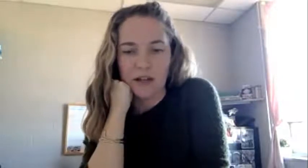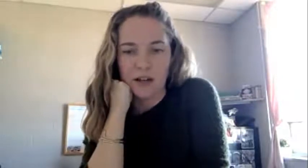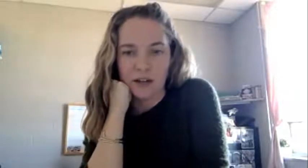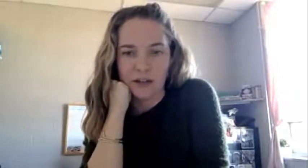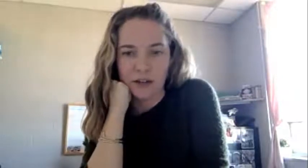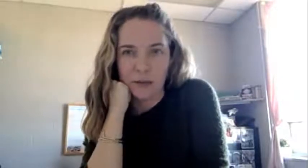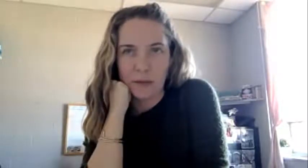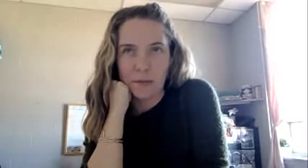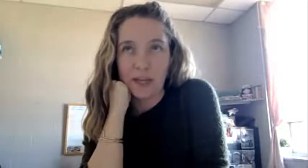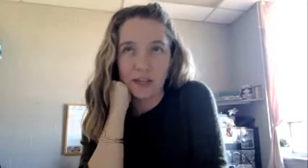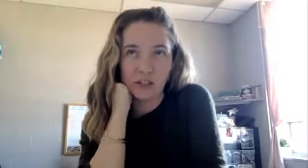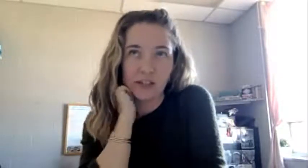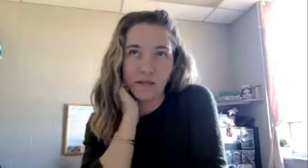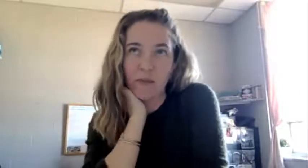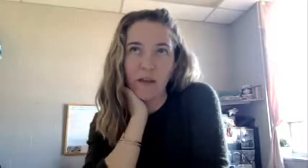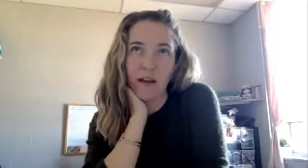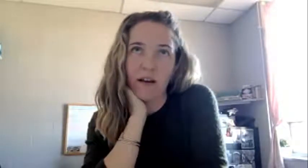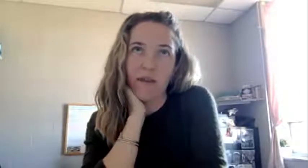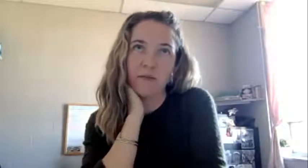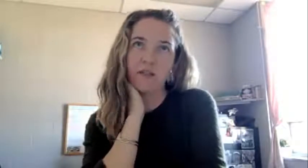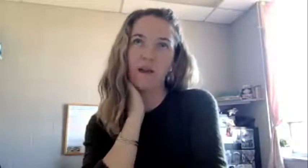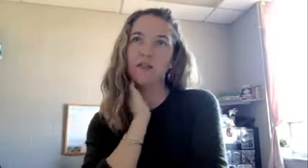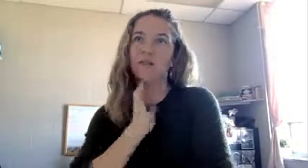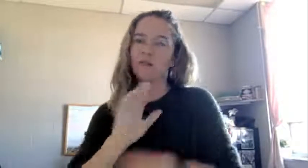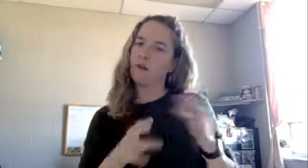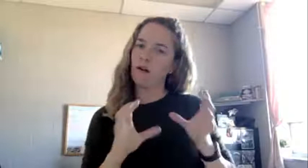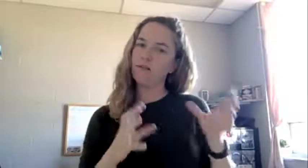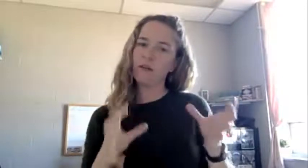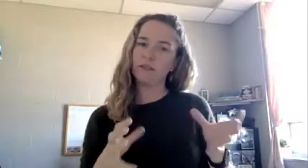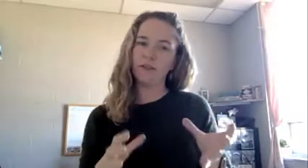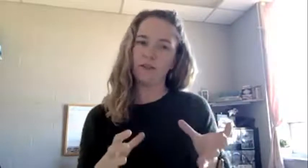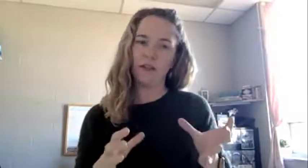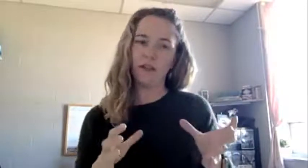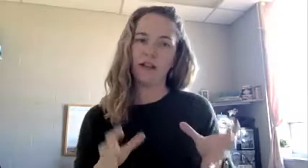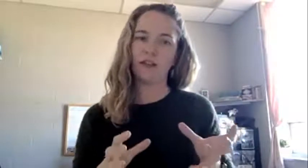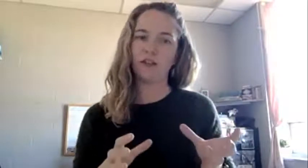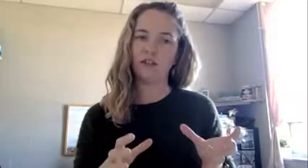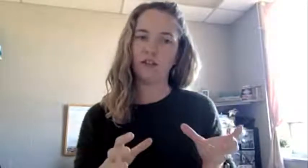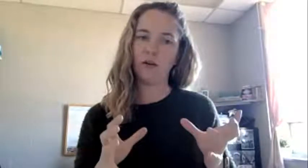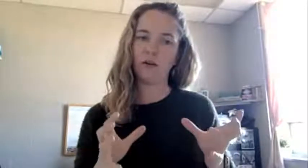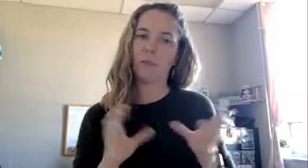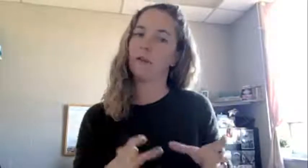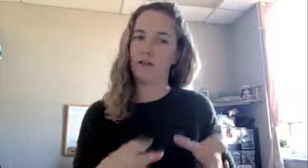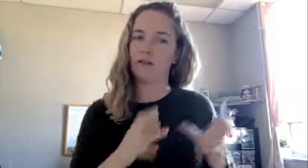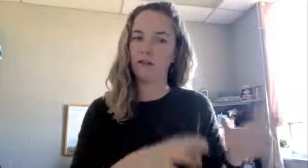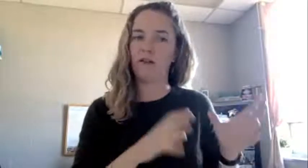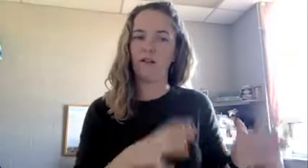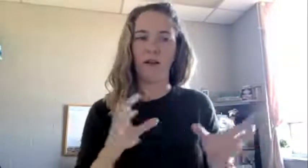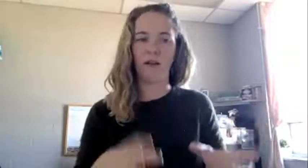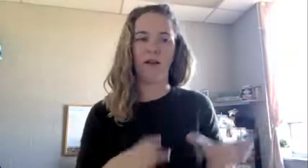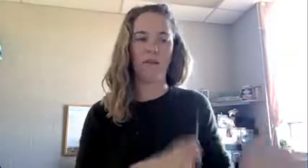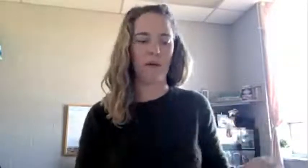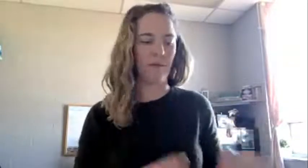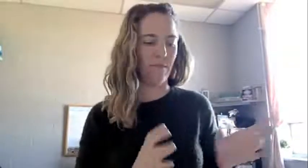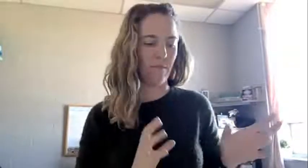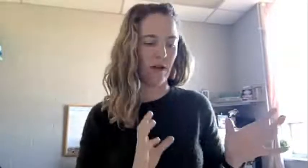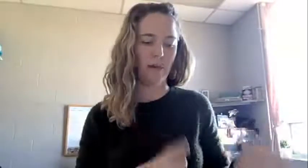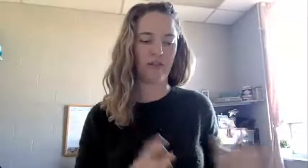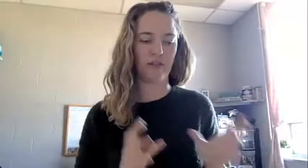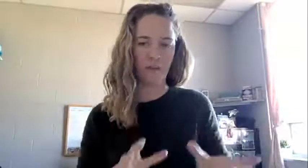So I got my PhD from there. And that was also, all of that was housed within English departments, all of my bachelor's, my